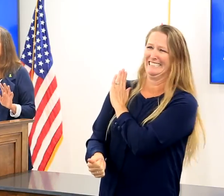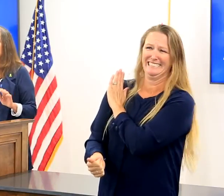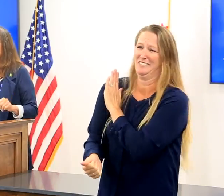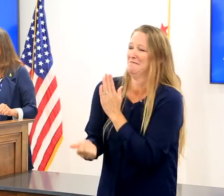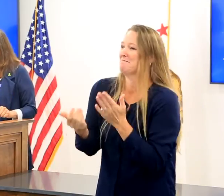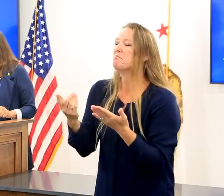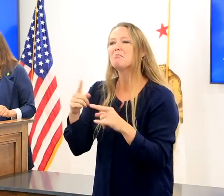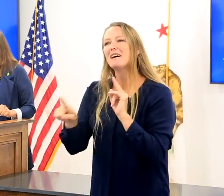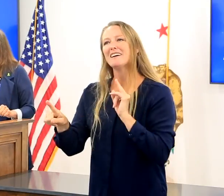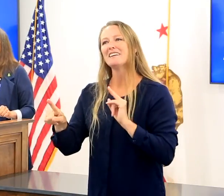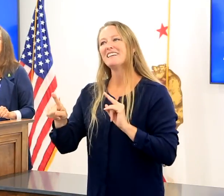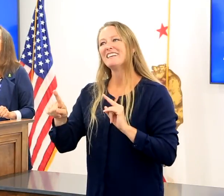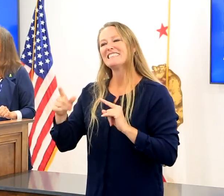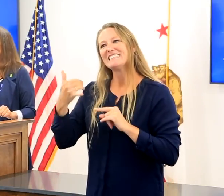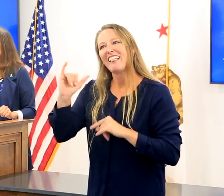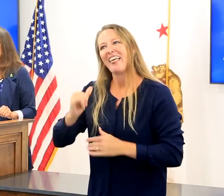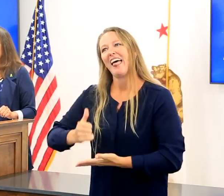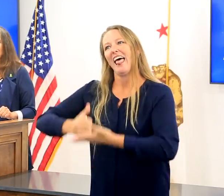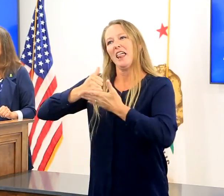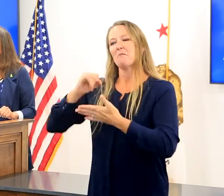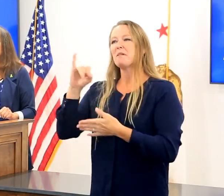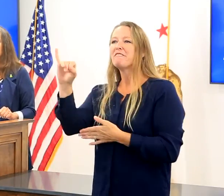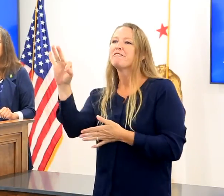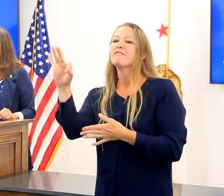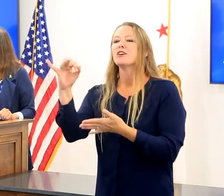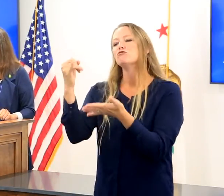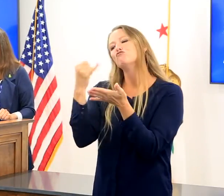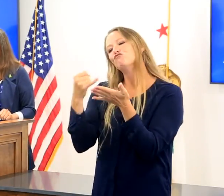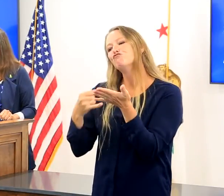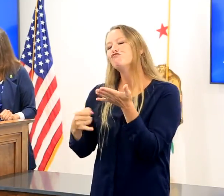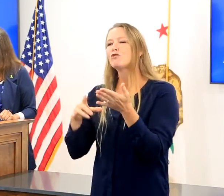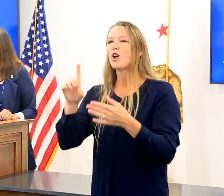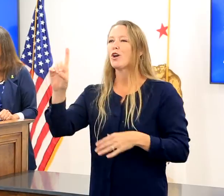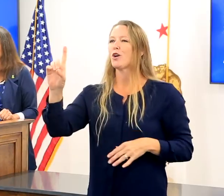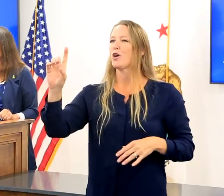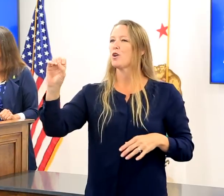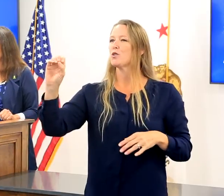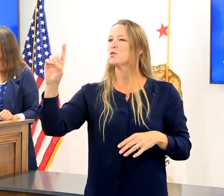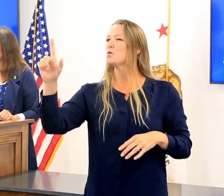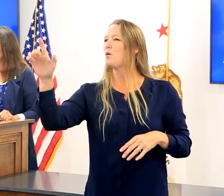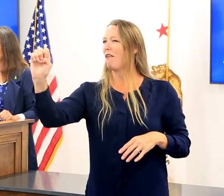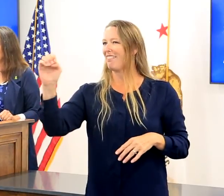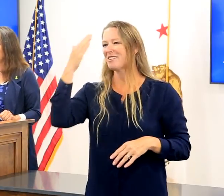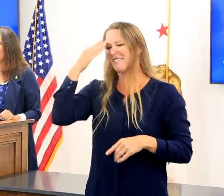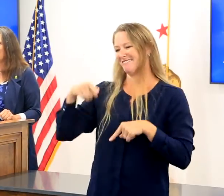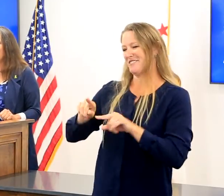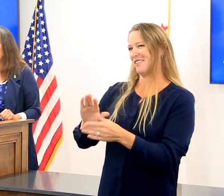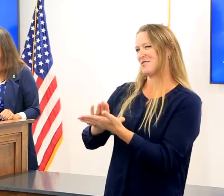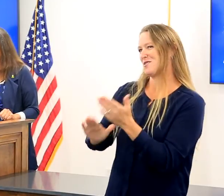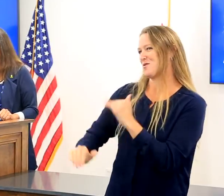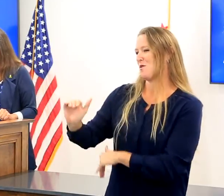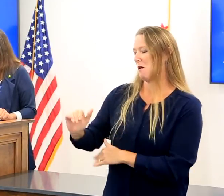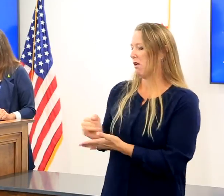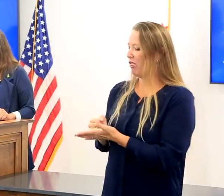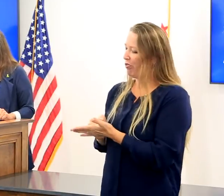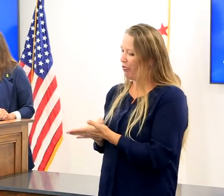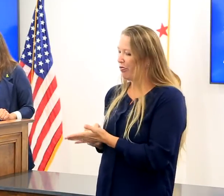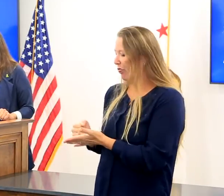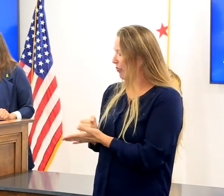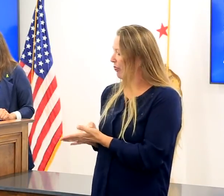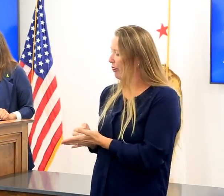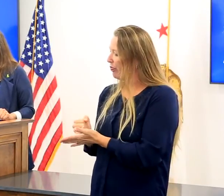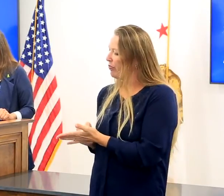scribble, it's really relaxing to doodle. That's why so many of us did it in our margins when we were in school. It's a relaxing,